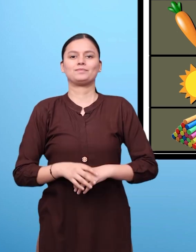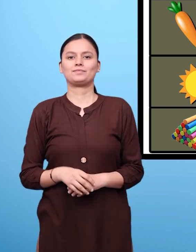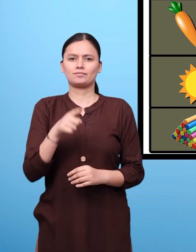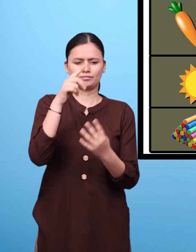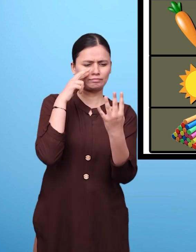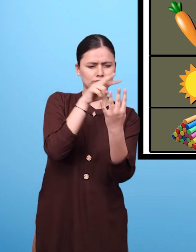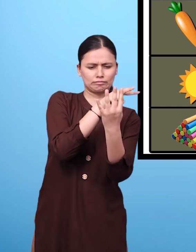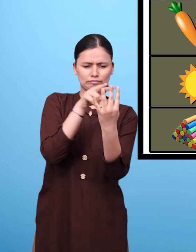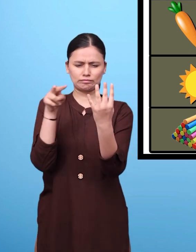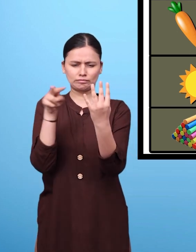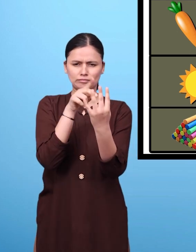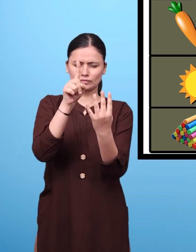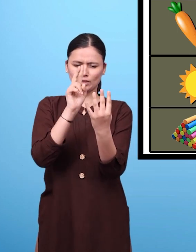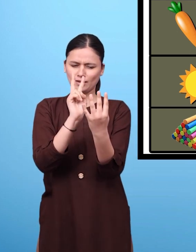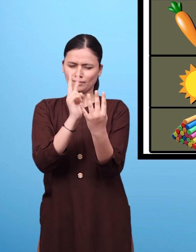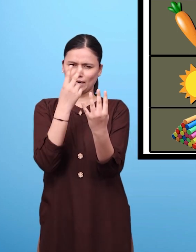and finally a paper cone.